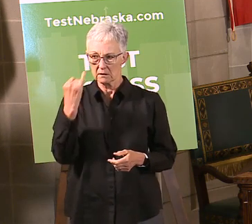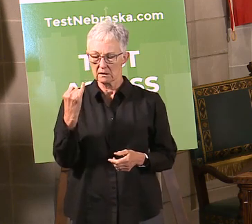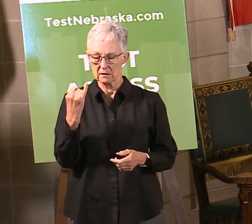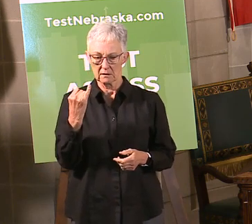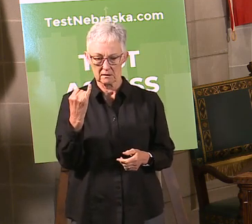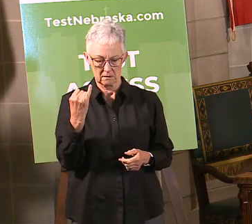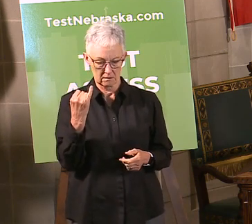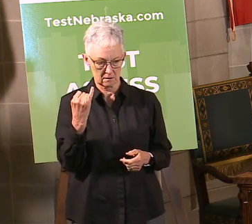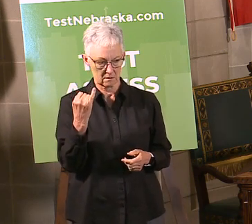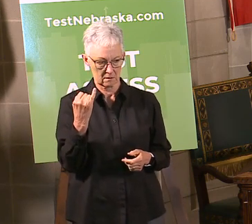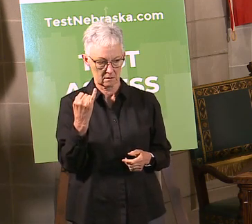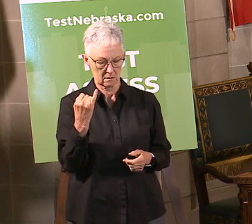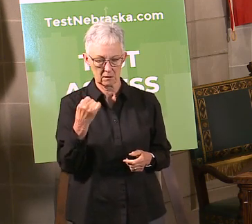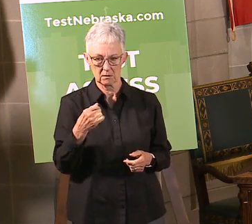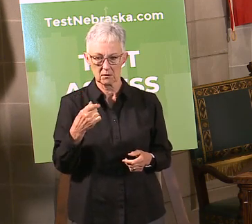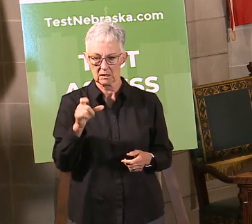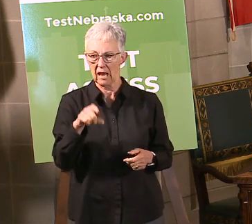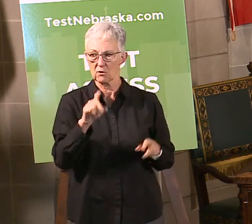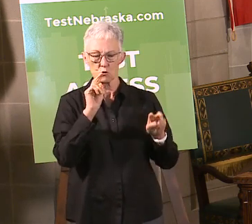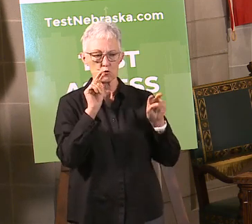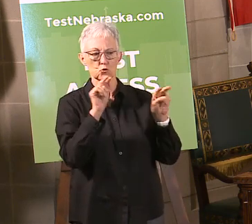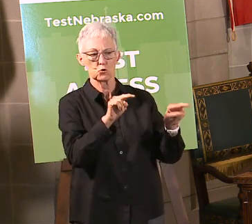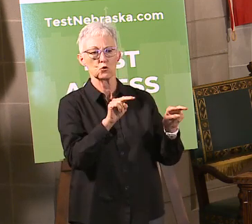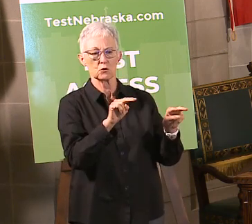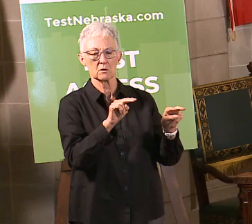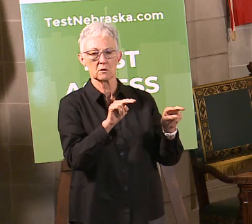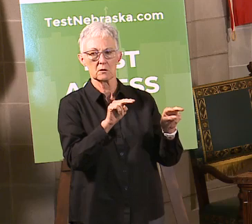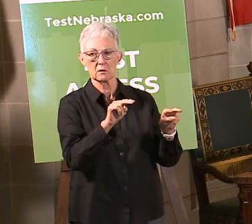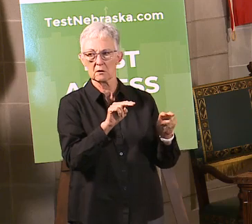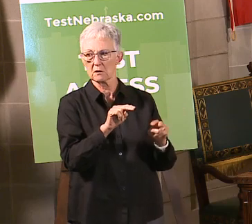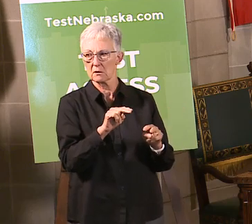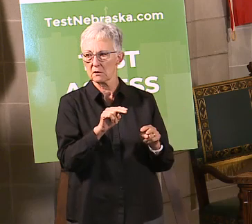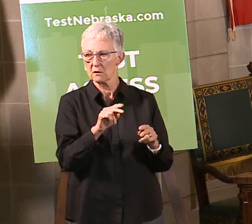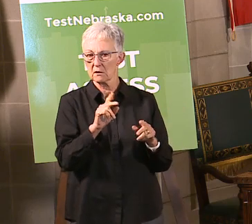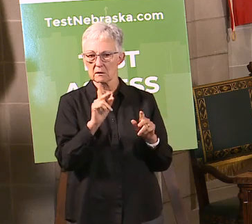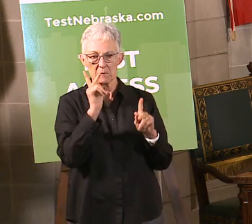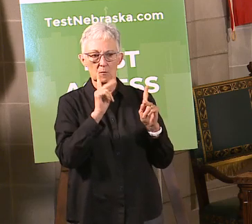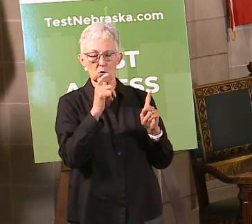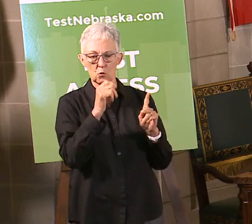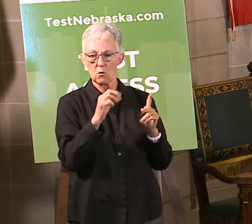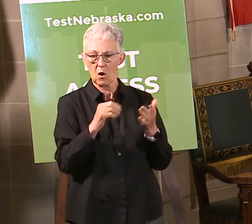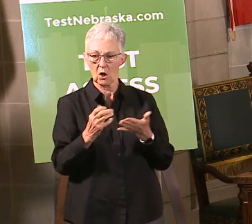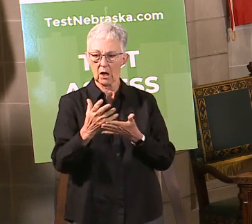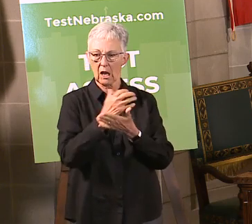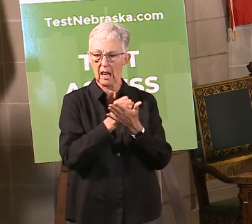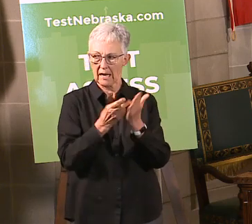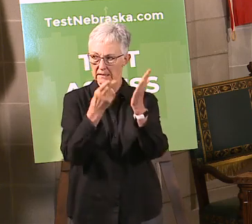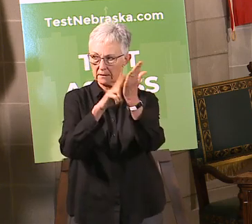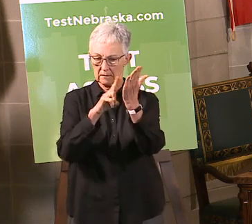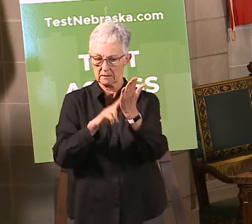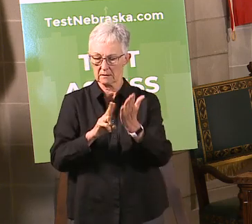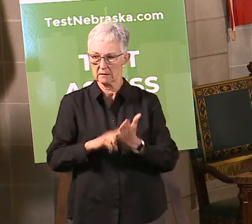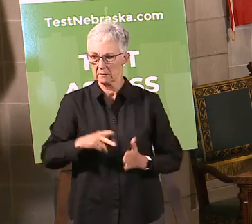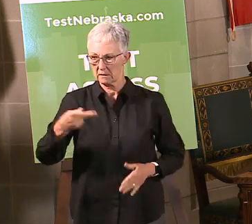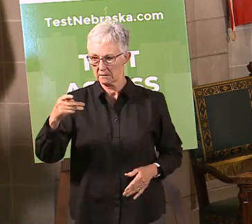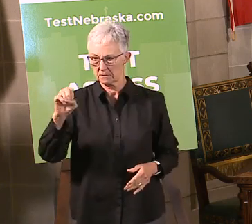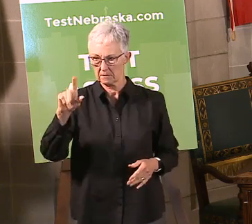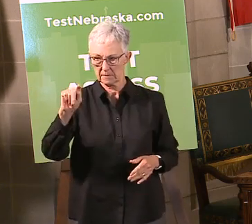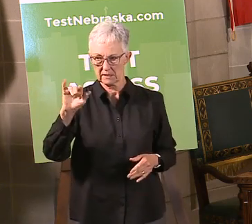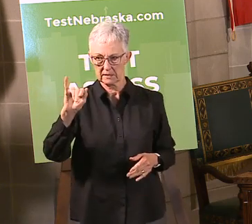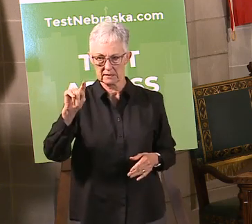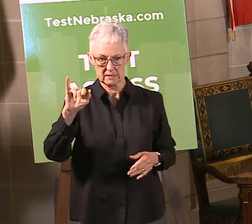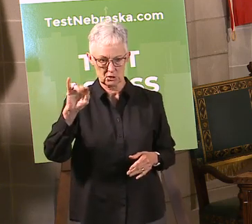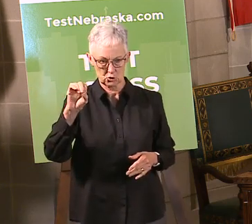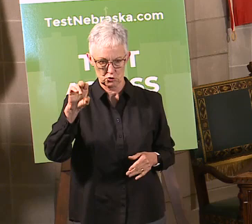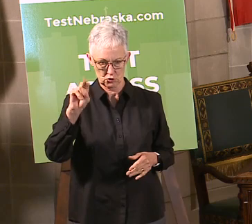first of all, we'll have to look at putting out some guidance for people who are collecting petitions. Because, again, this is going to be something like salon work. You're going to have to be within